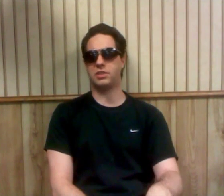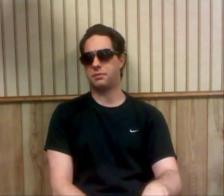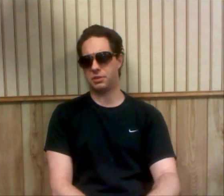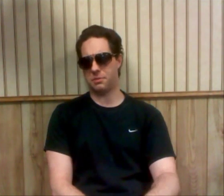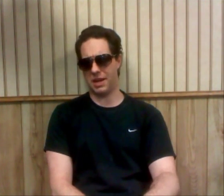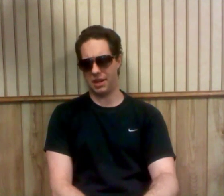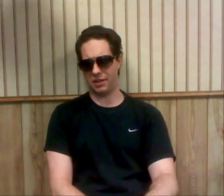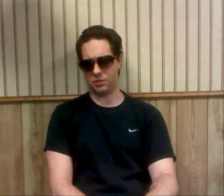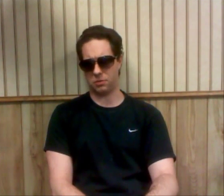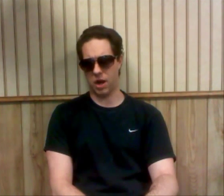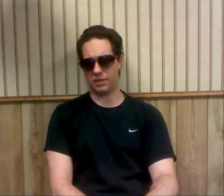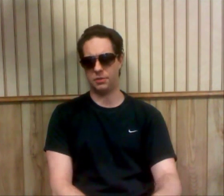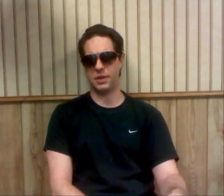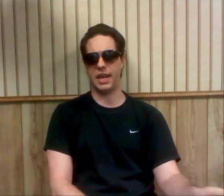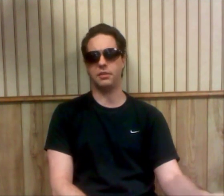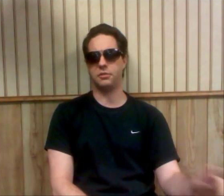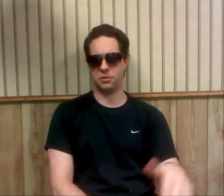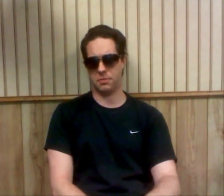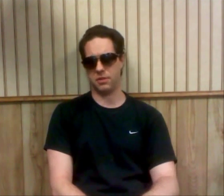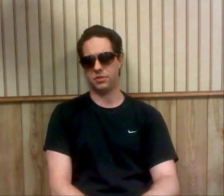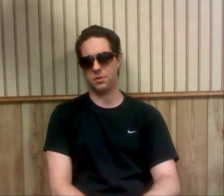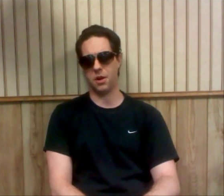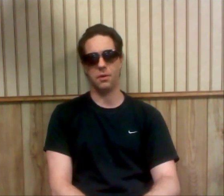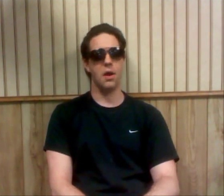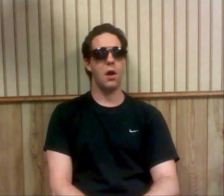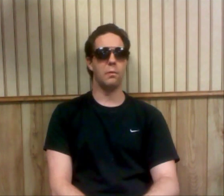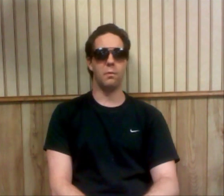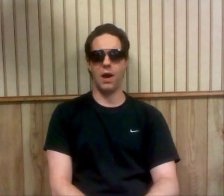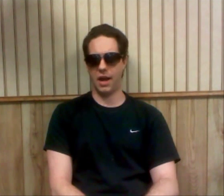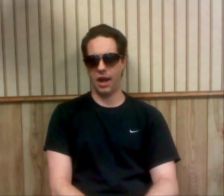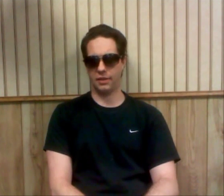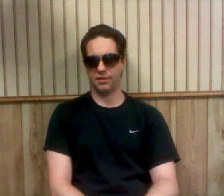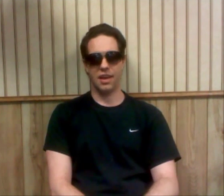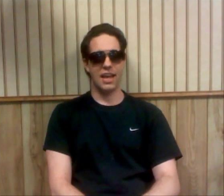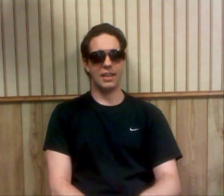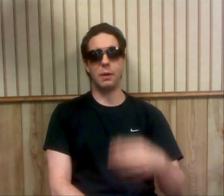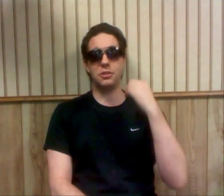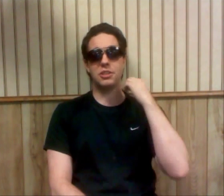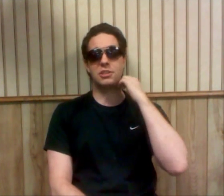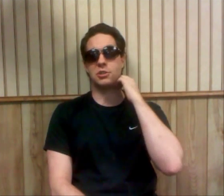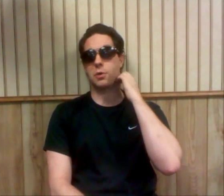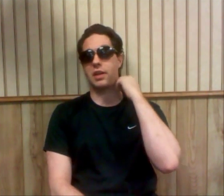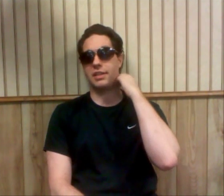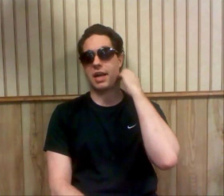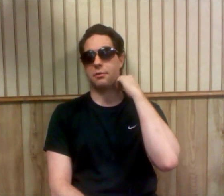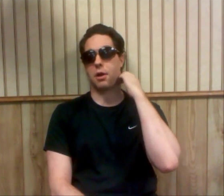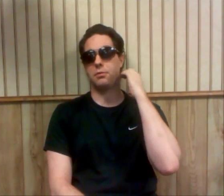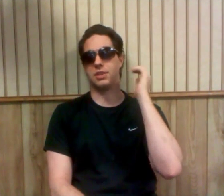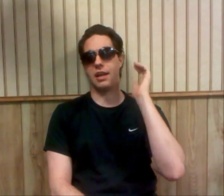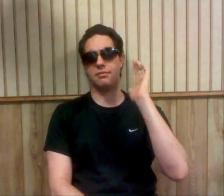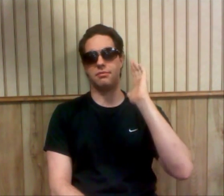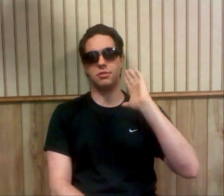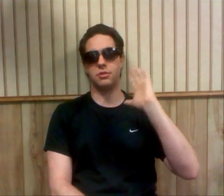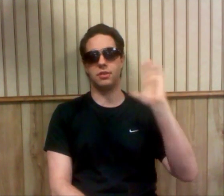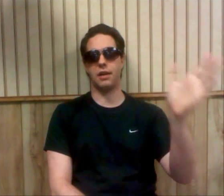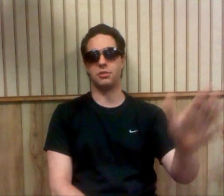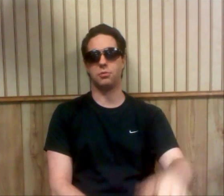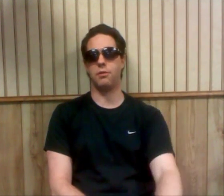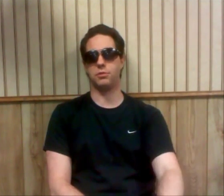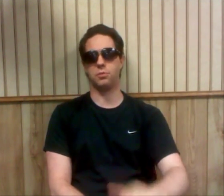at WrestleMania against The Rock so he can't lose two months in a row. Why not? Especially since the storyline down the road was that 2012 was the